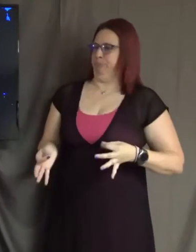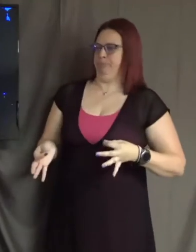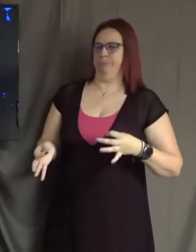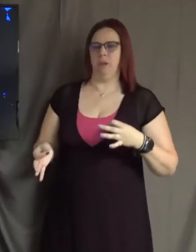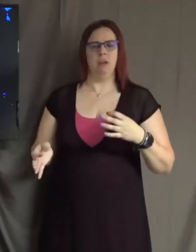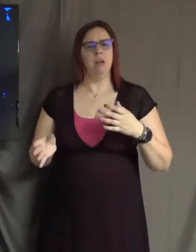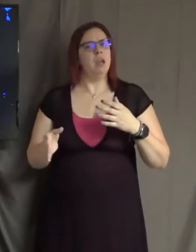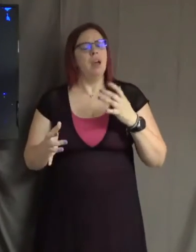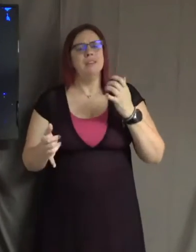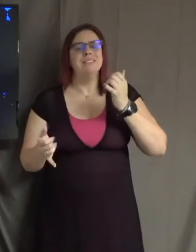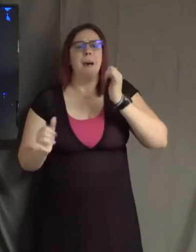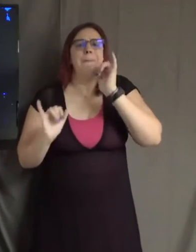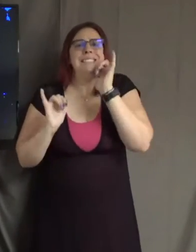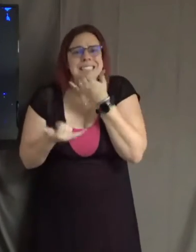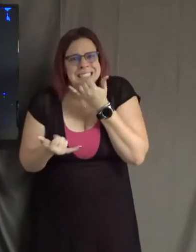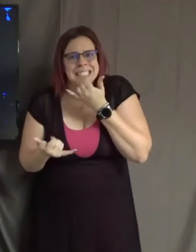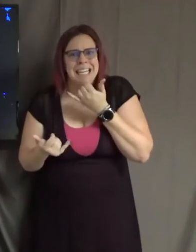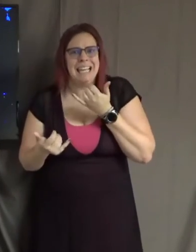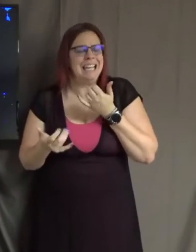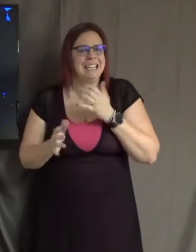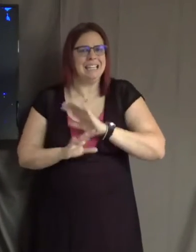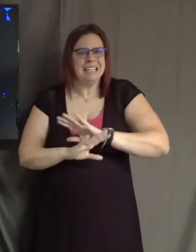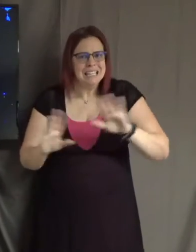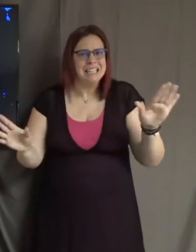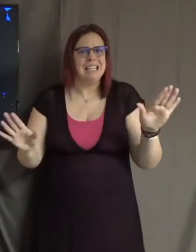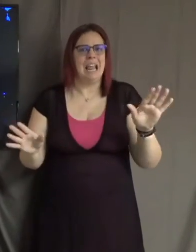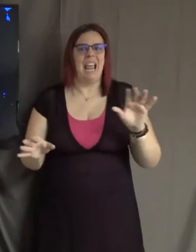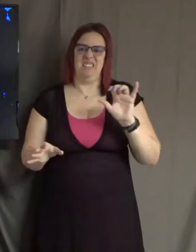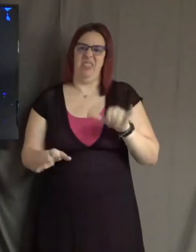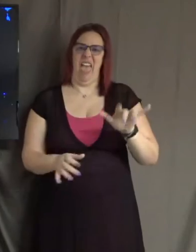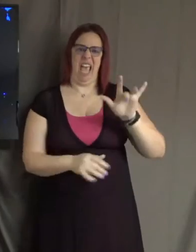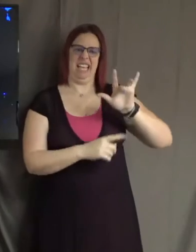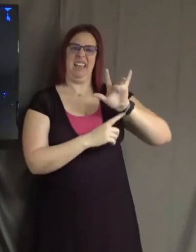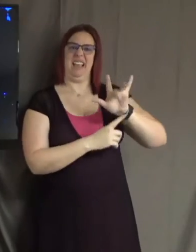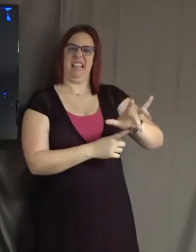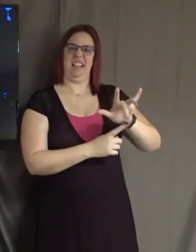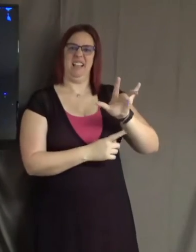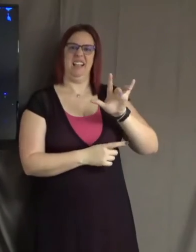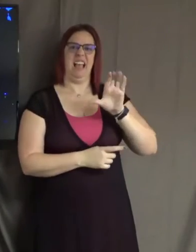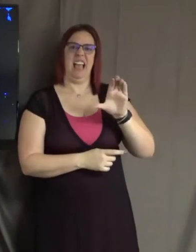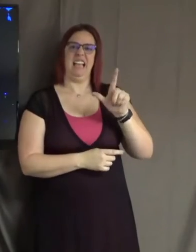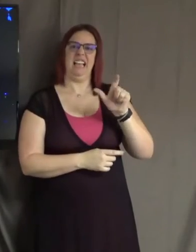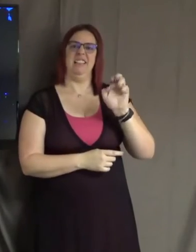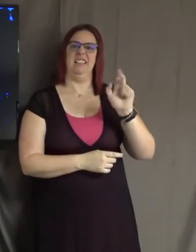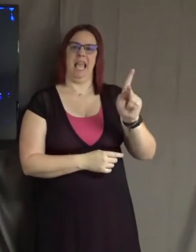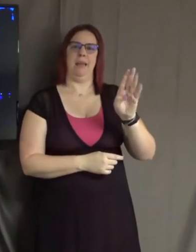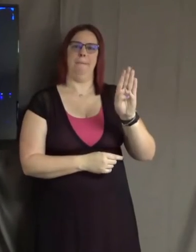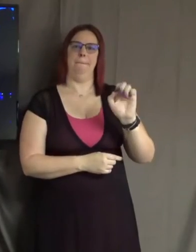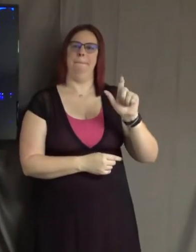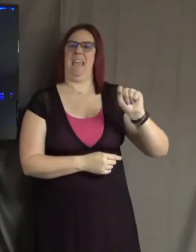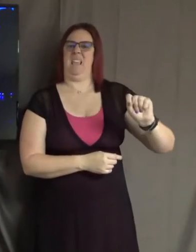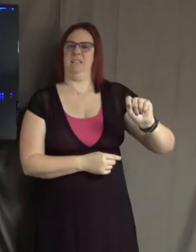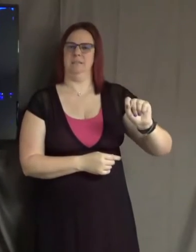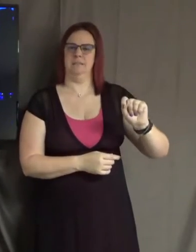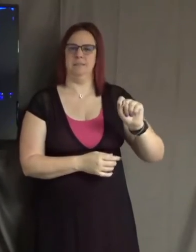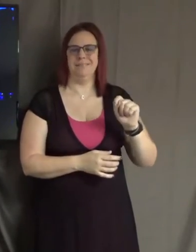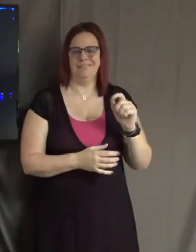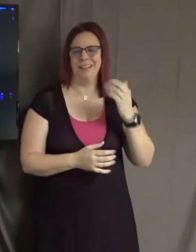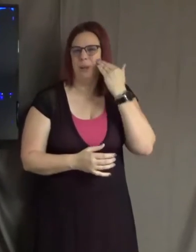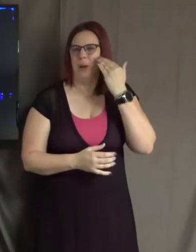with one another. It's the stuff that that clickbait things that come into play in ads and stuff, clickbait is where they'll put those